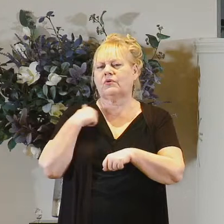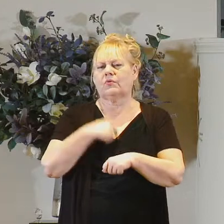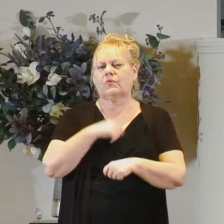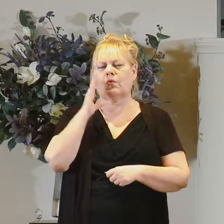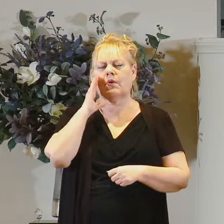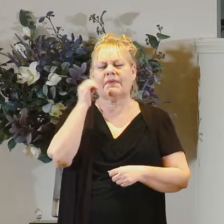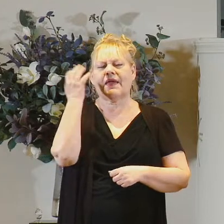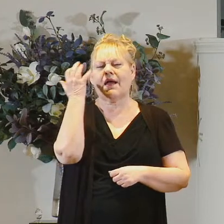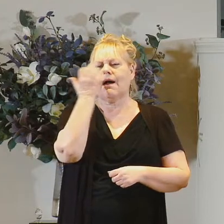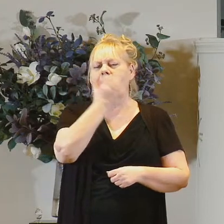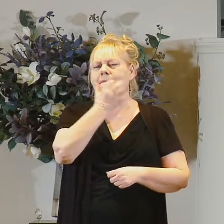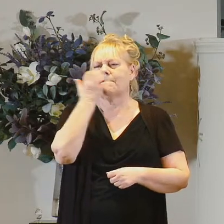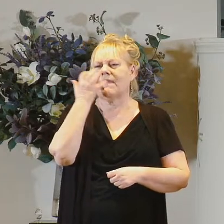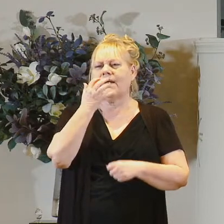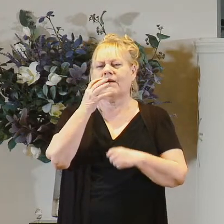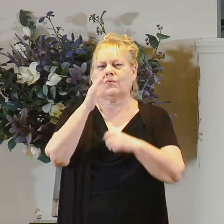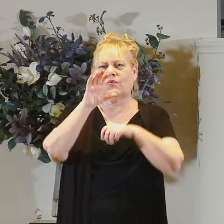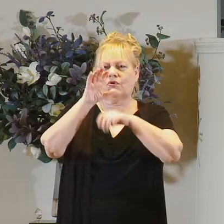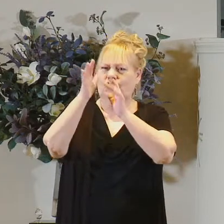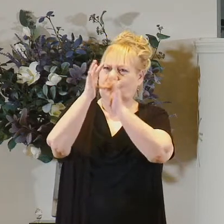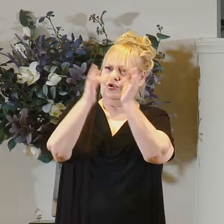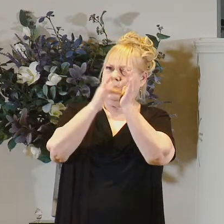things jesus will do with that